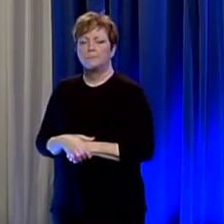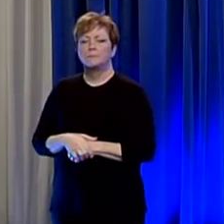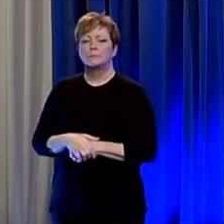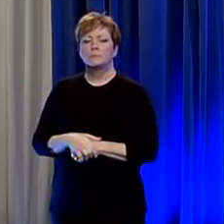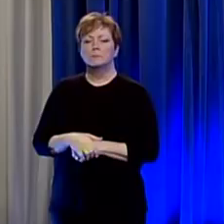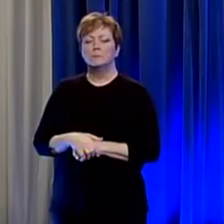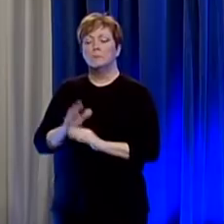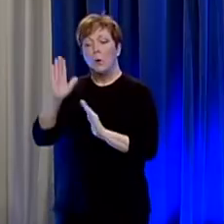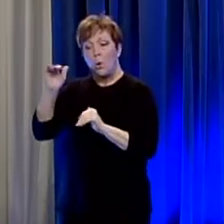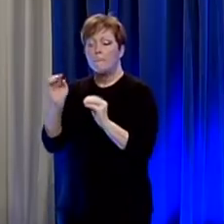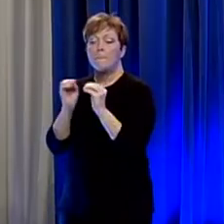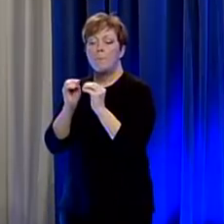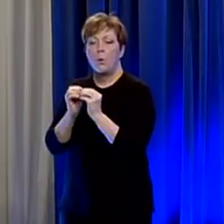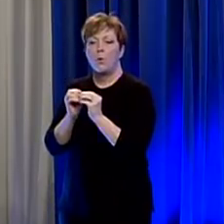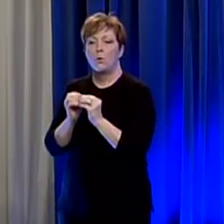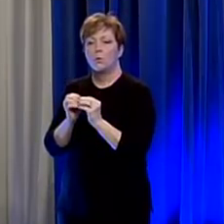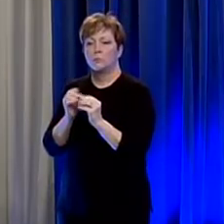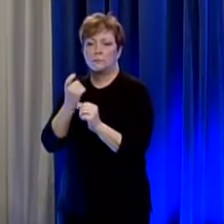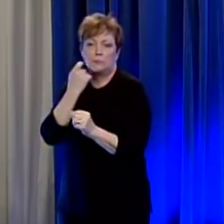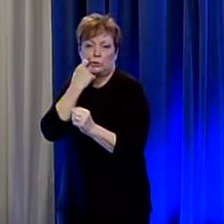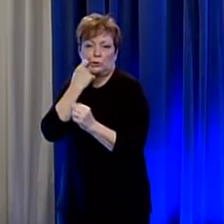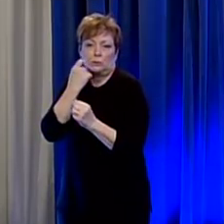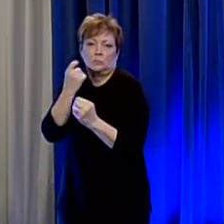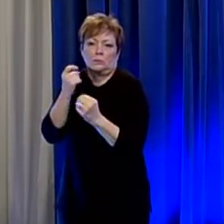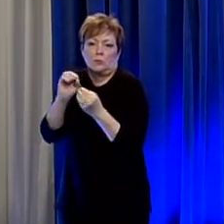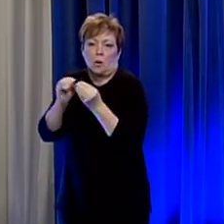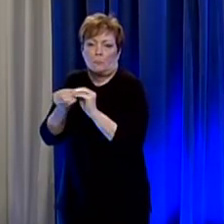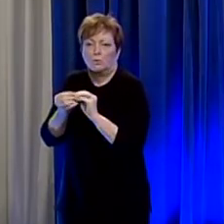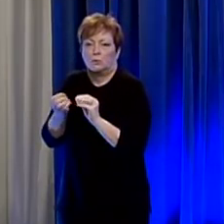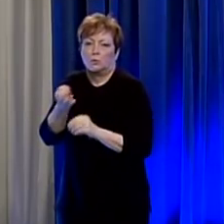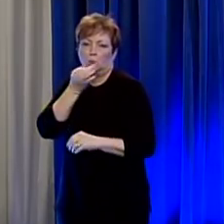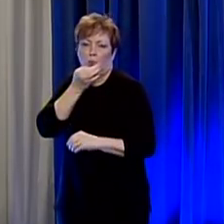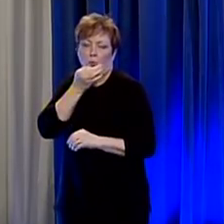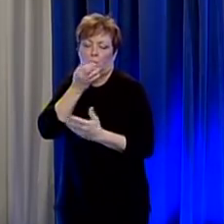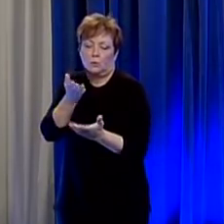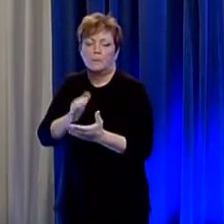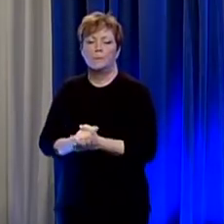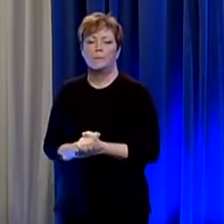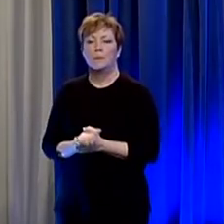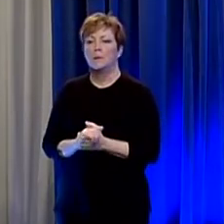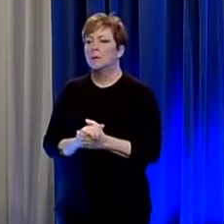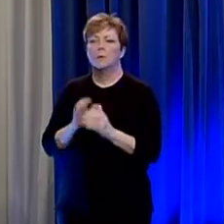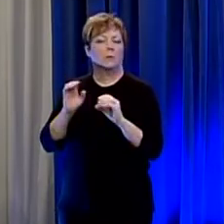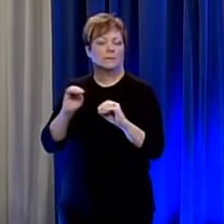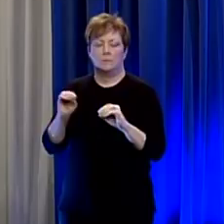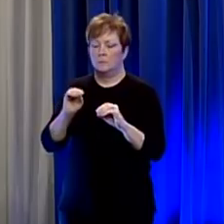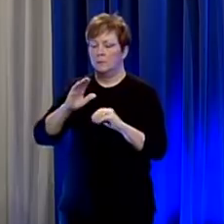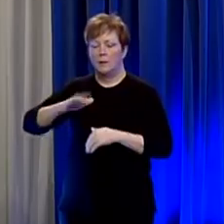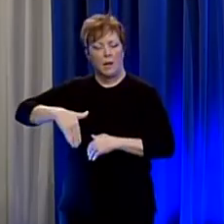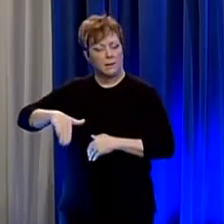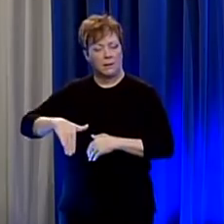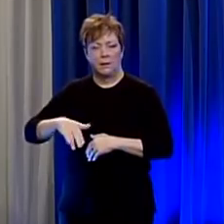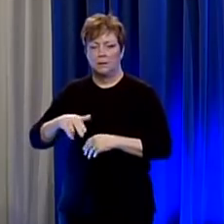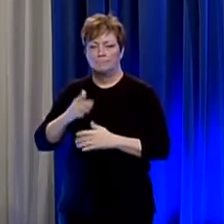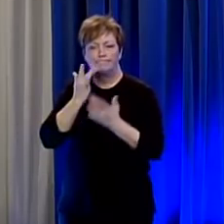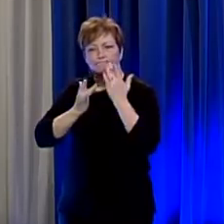more up-to-date numbers for you soon there's certainly not a ventilator shortage at this time but we are very concerned